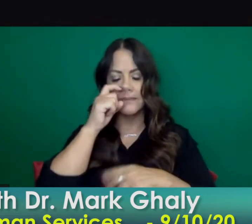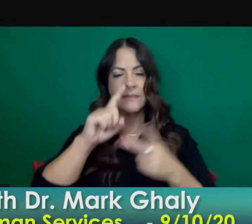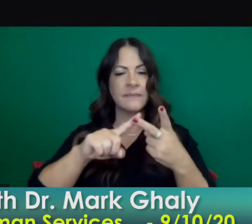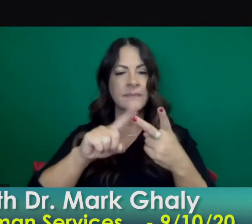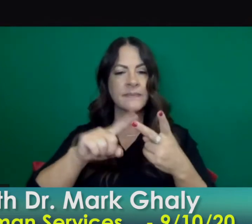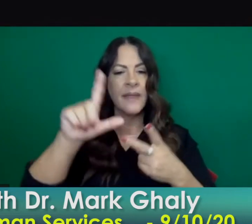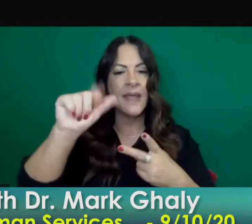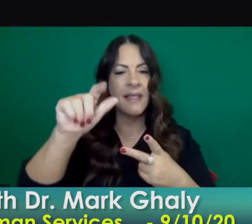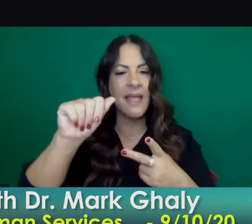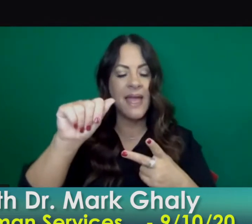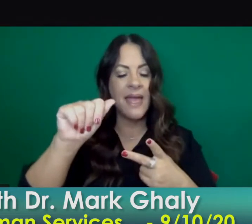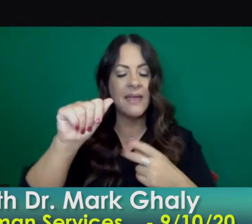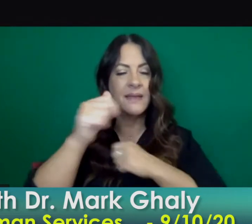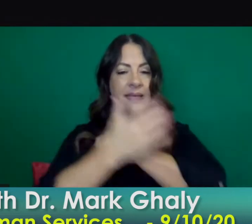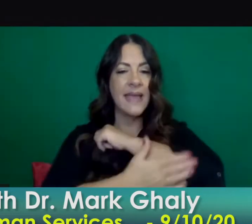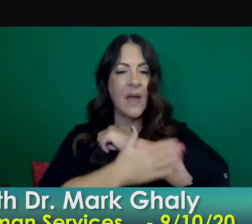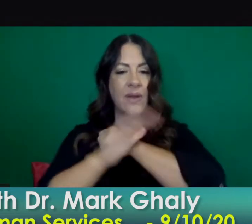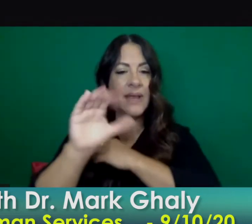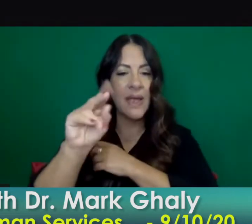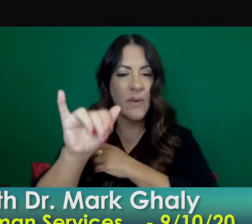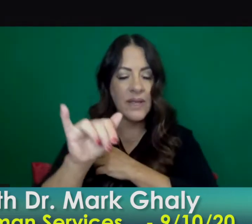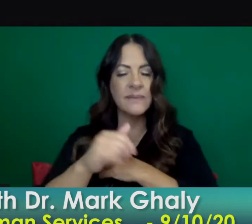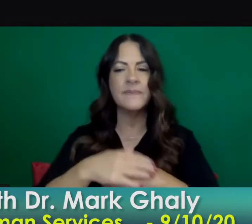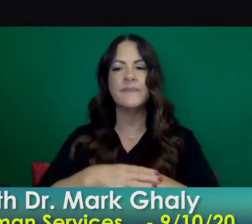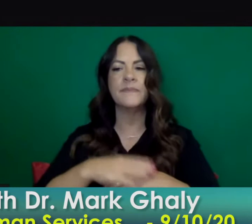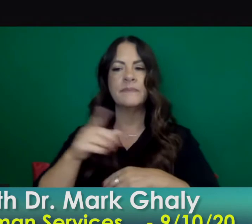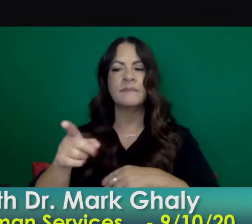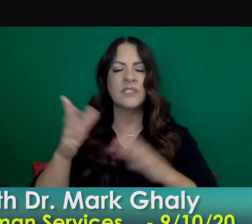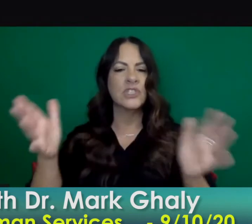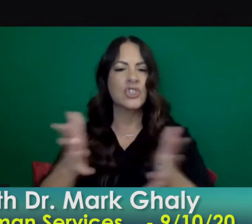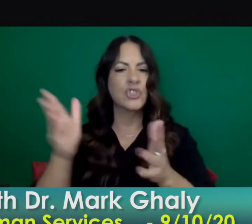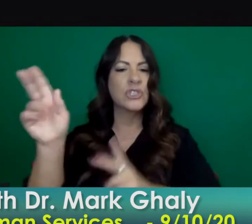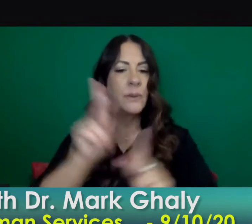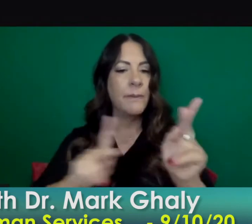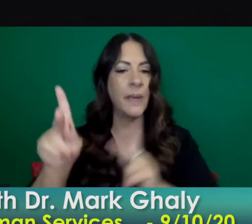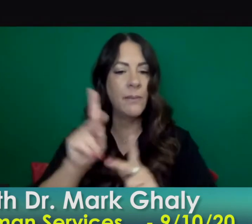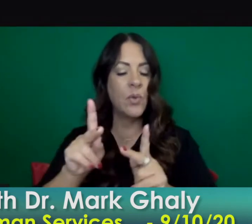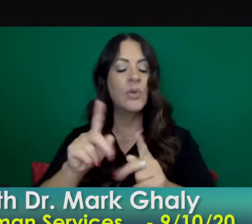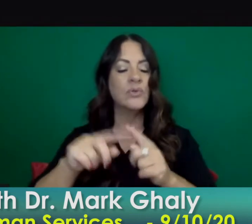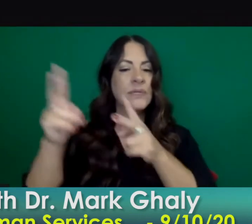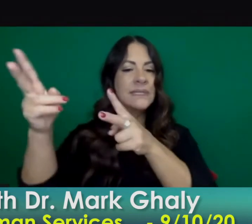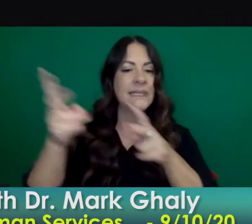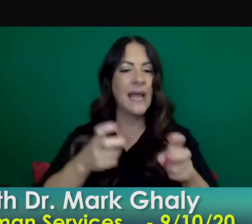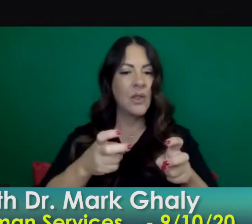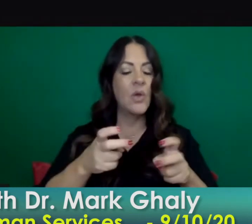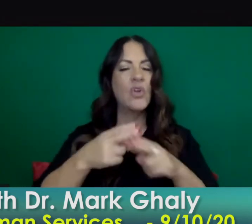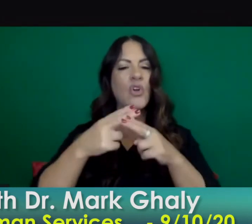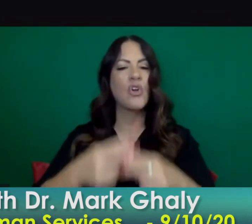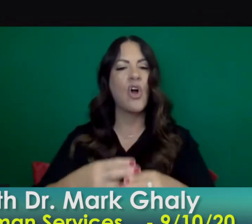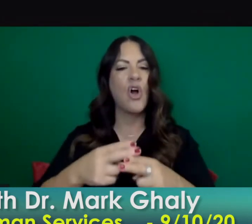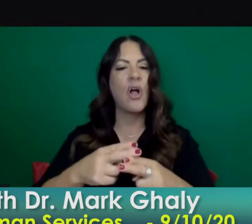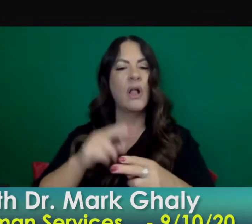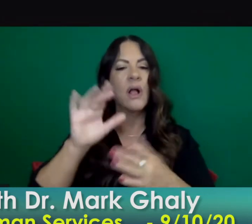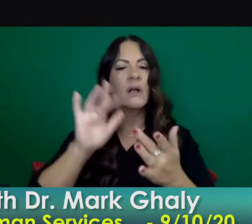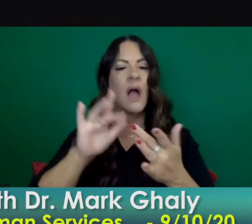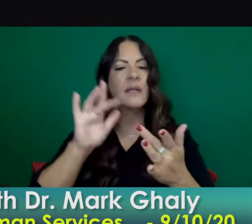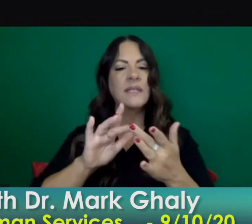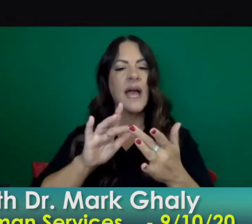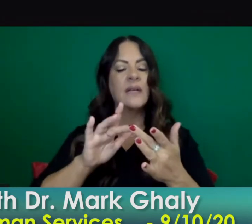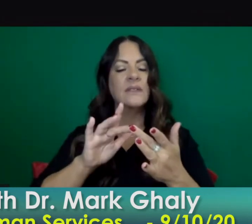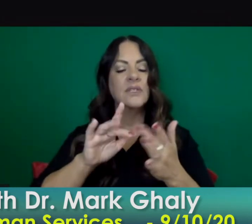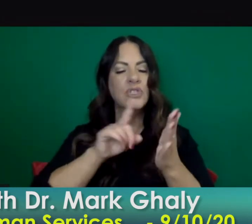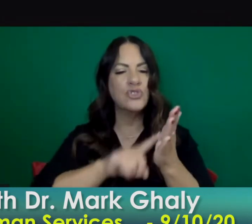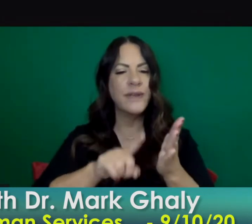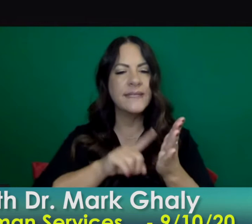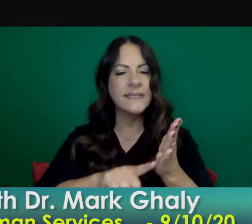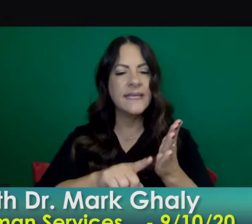city and county yesterday uh encouraged its citizens to download a contact tracing app called citizen